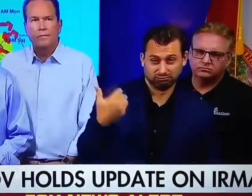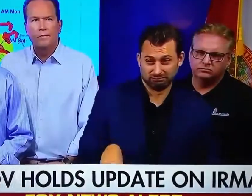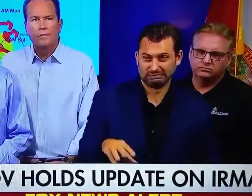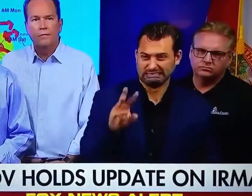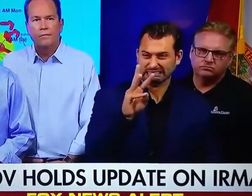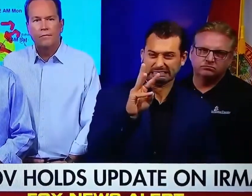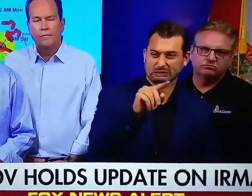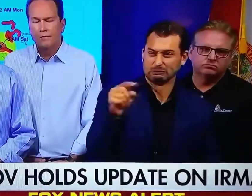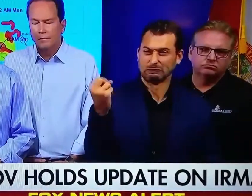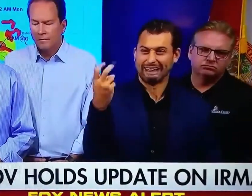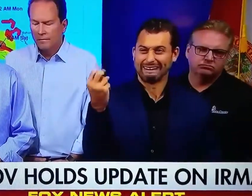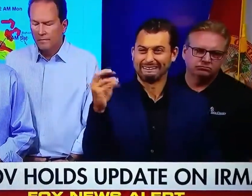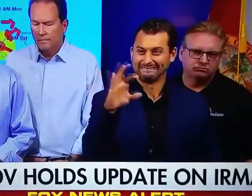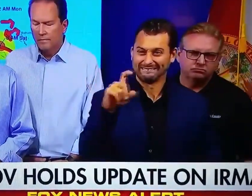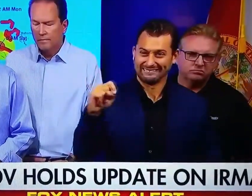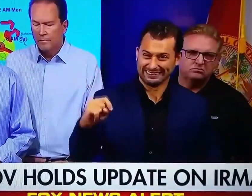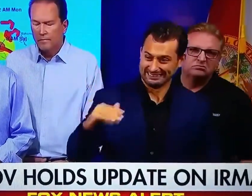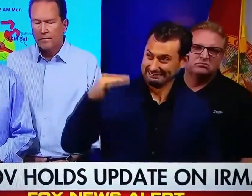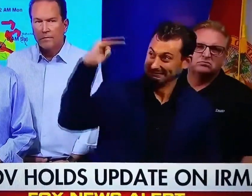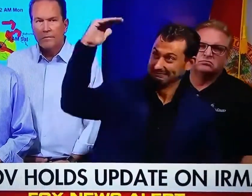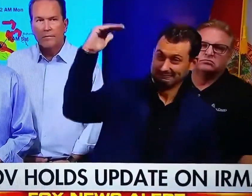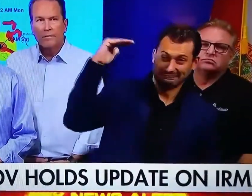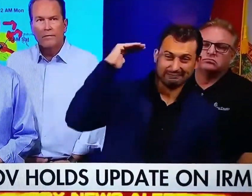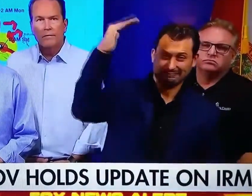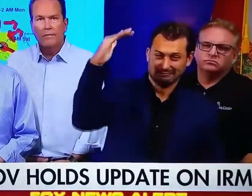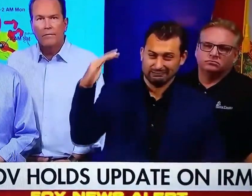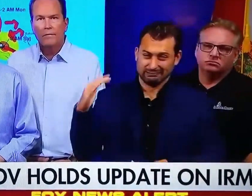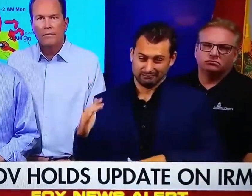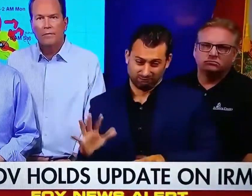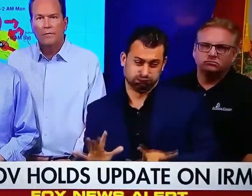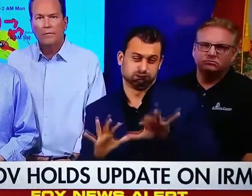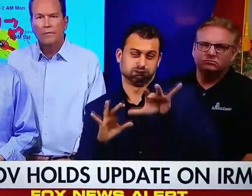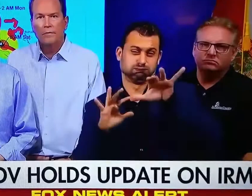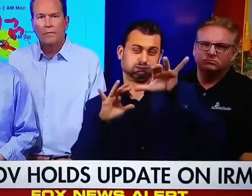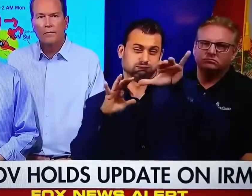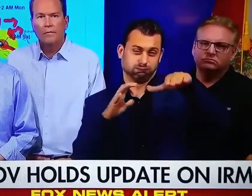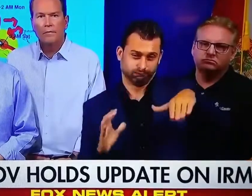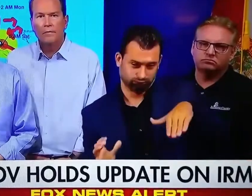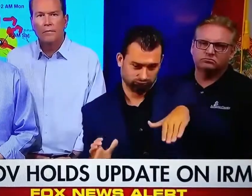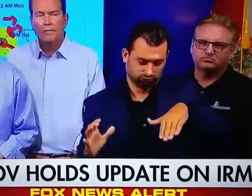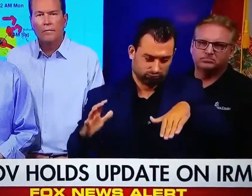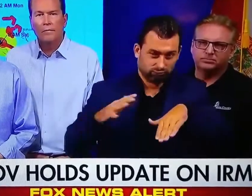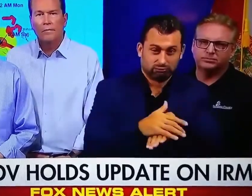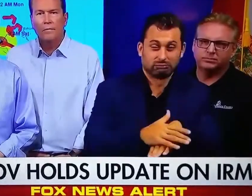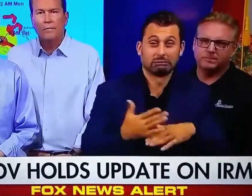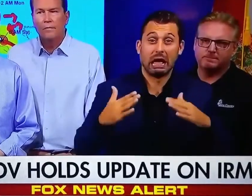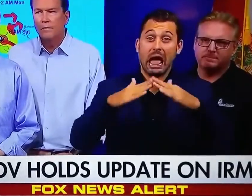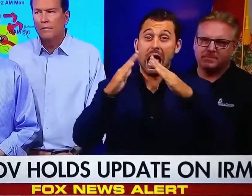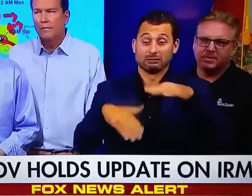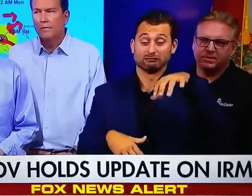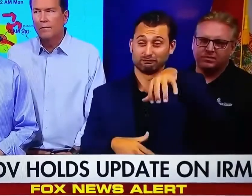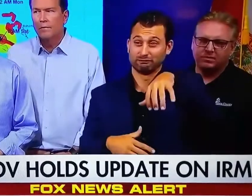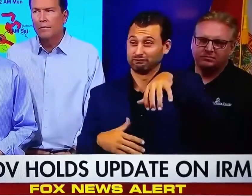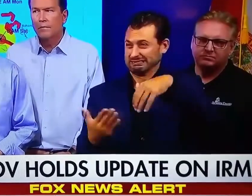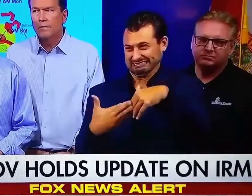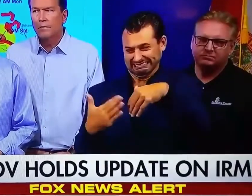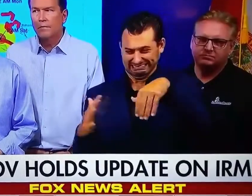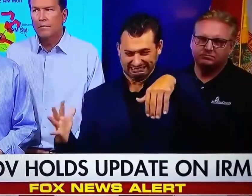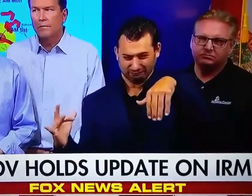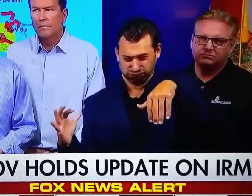probable. 6 to 12 feet, this will cover your house. If you've ever been, watch how storm surge works. It flows